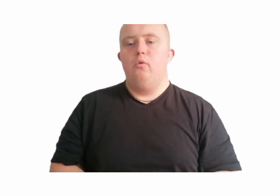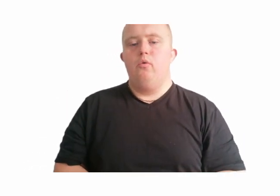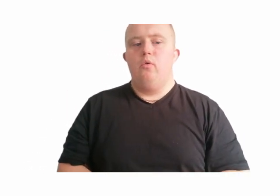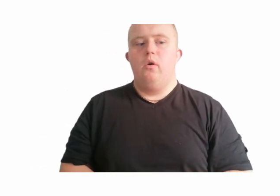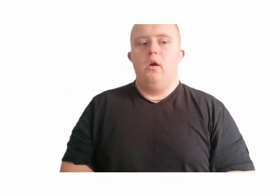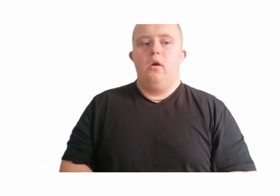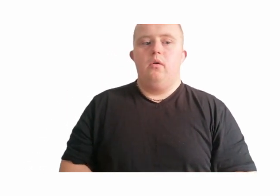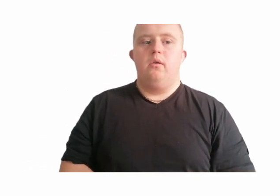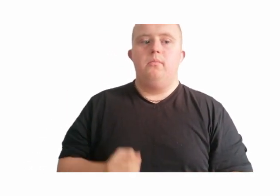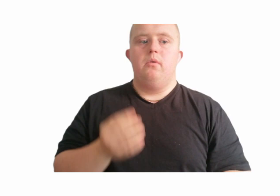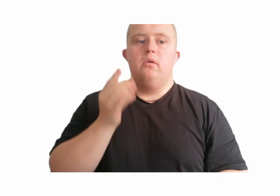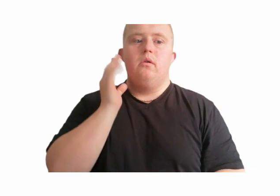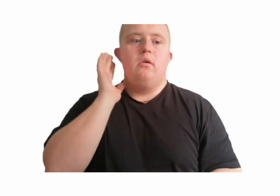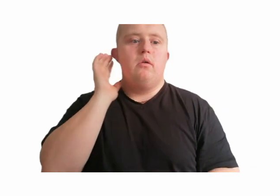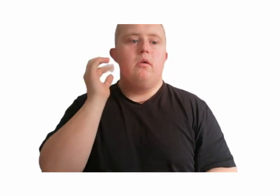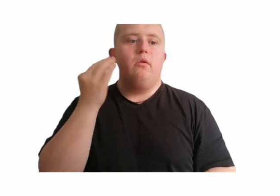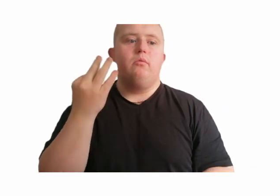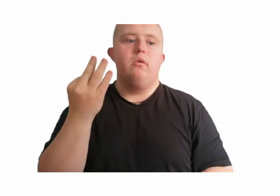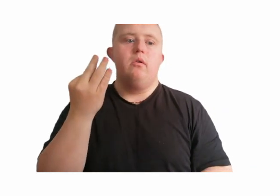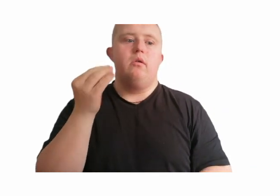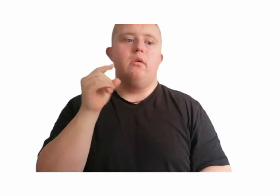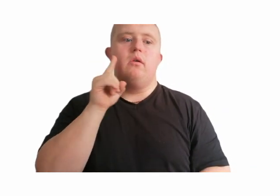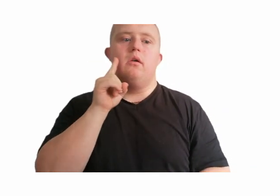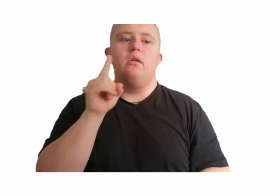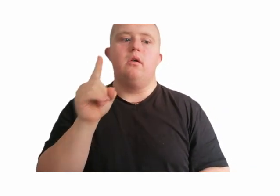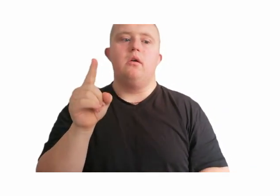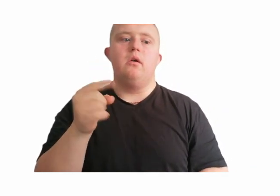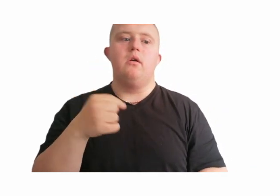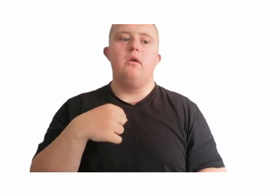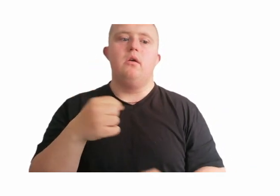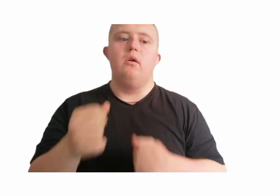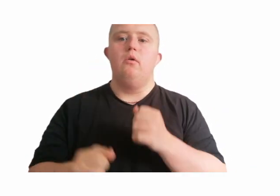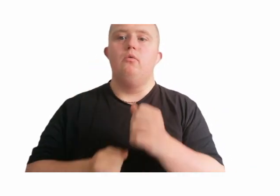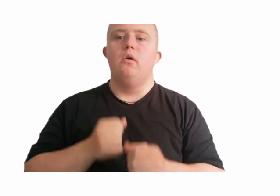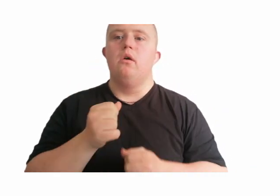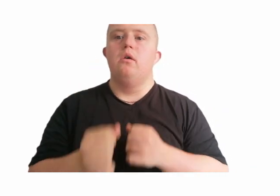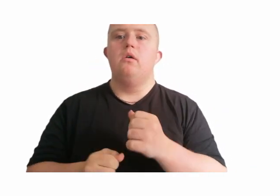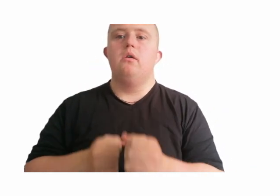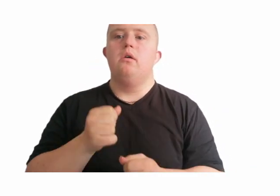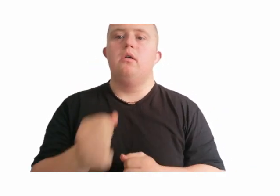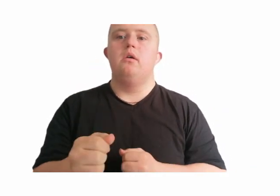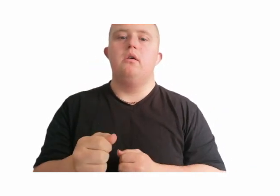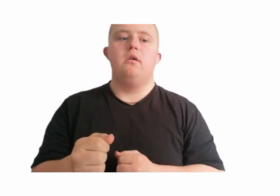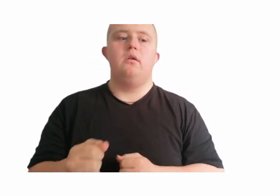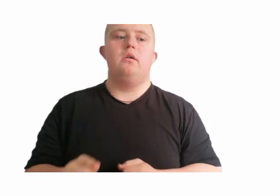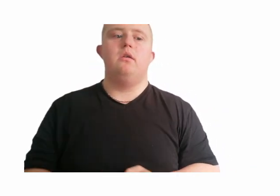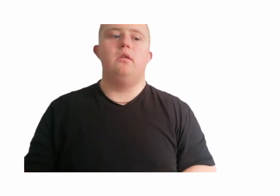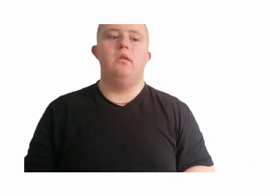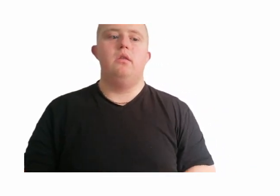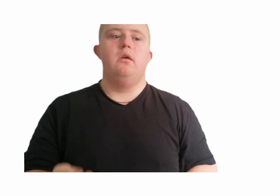I am here